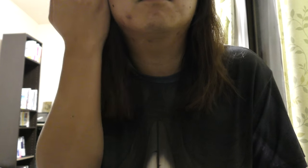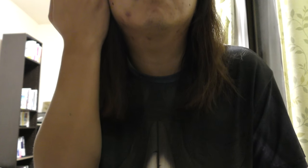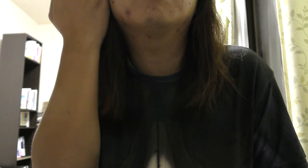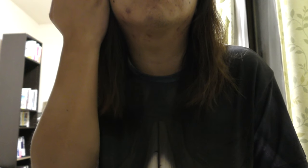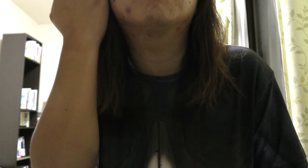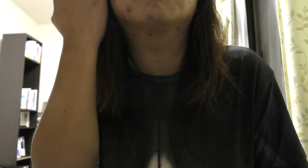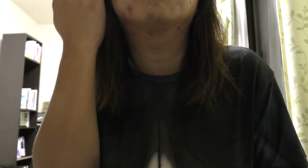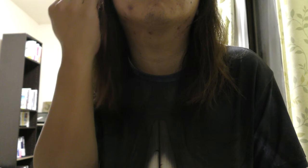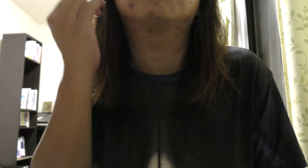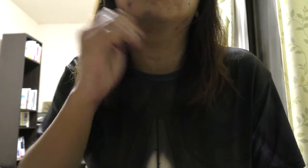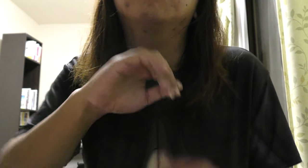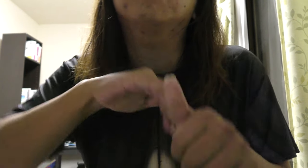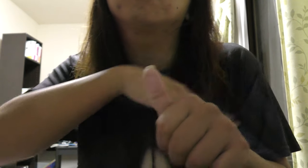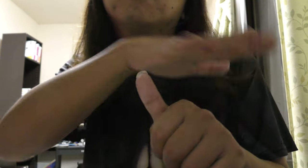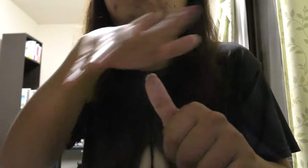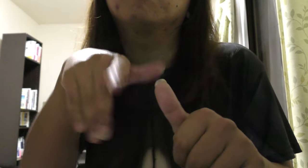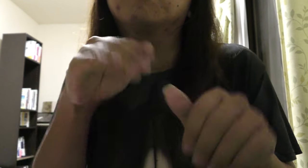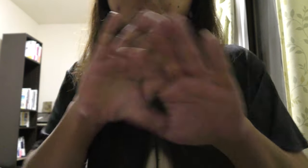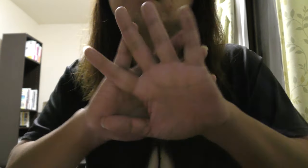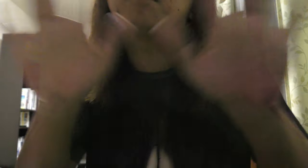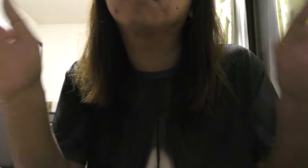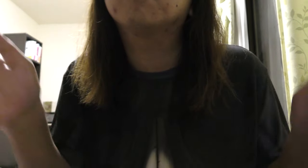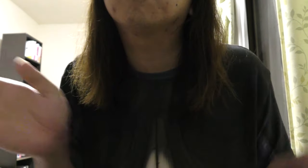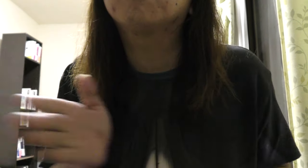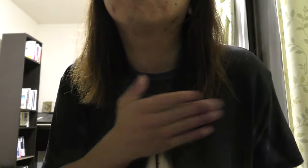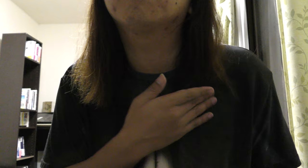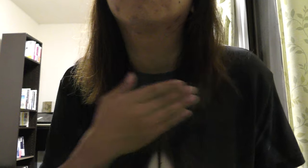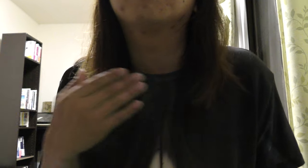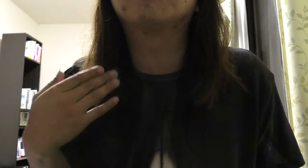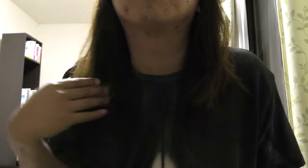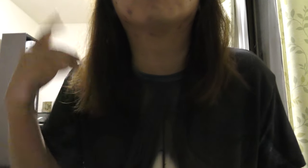I know I can keep the frame